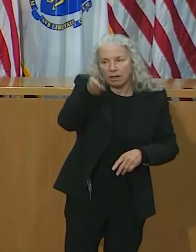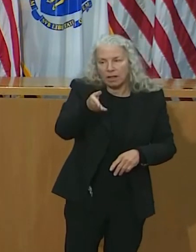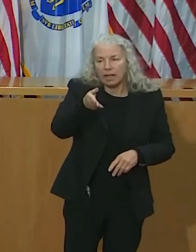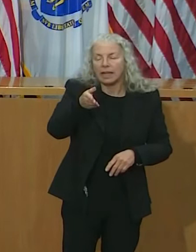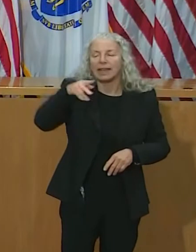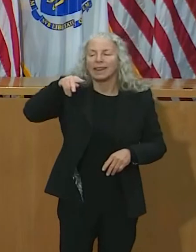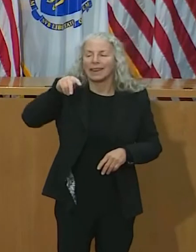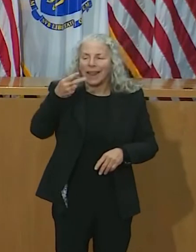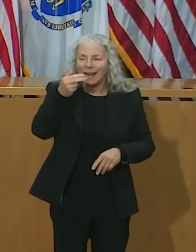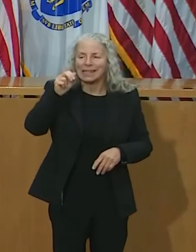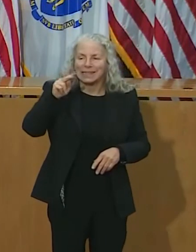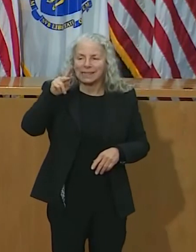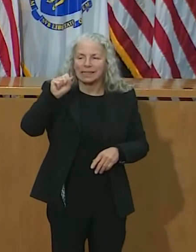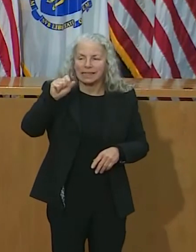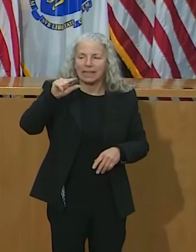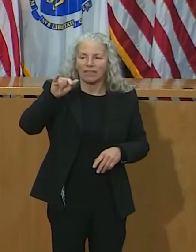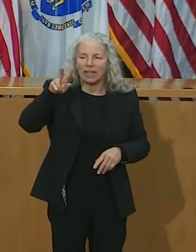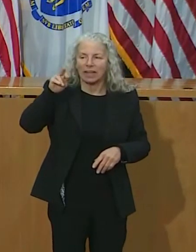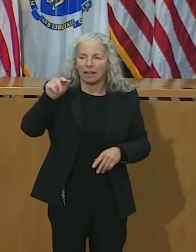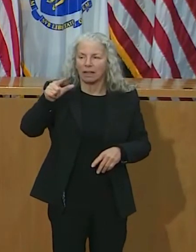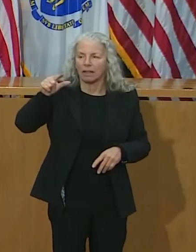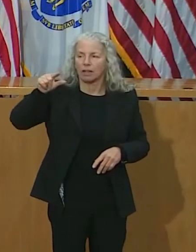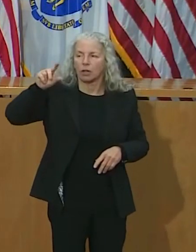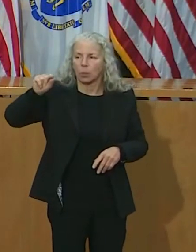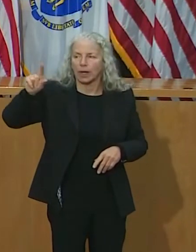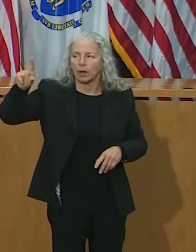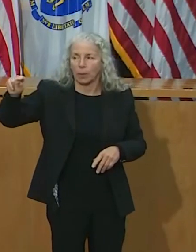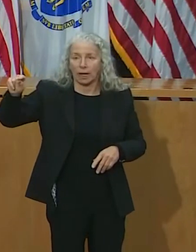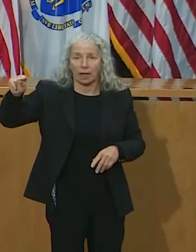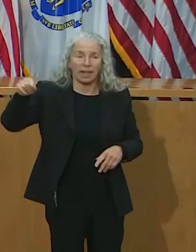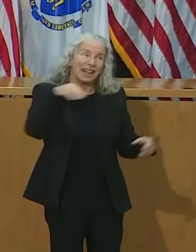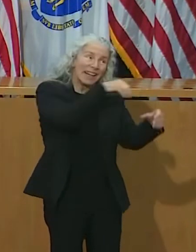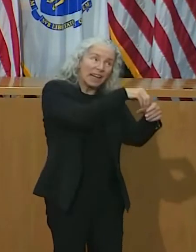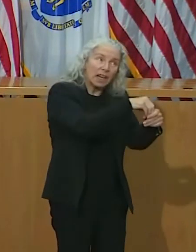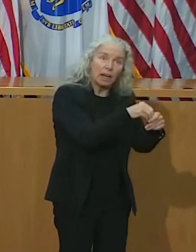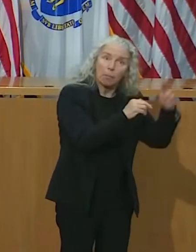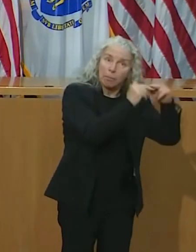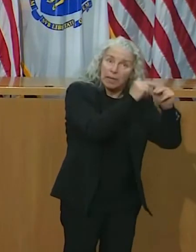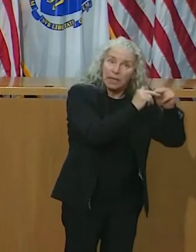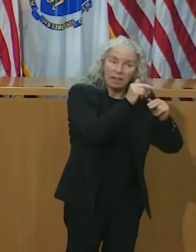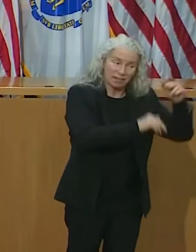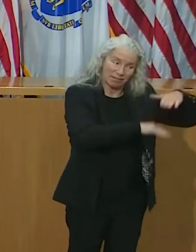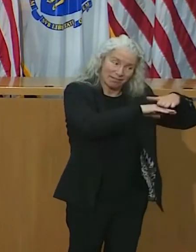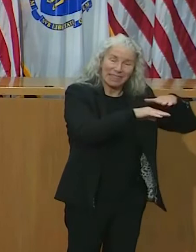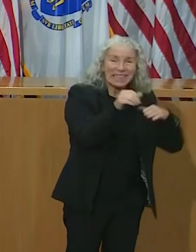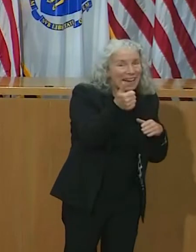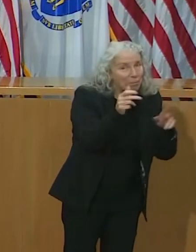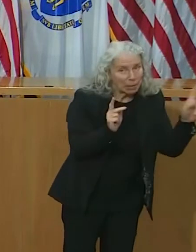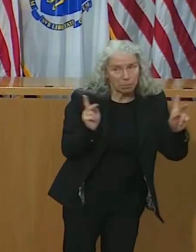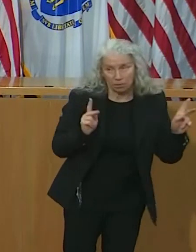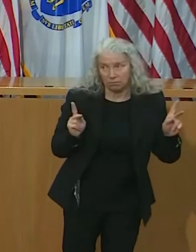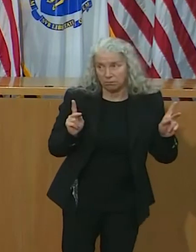And as a reminder, our indoor gathering limit is 10 people for private gatherings.